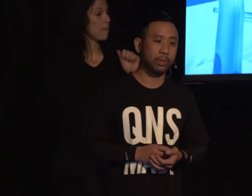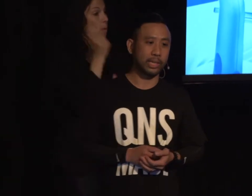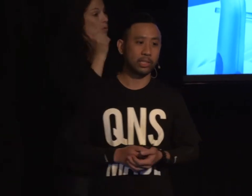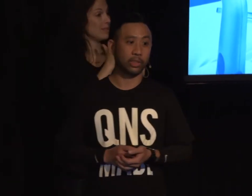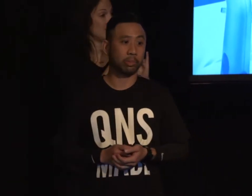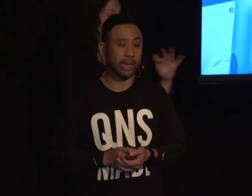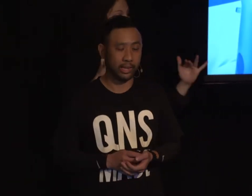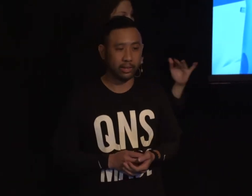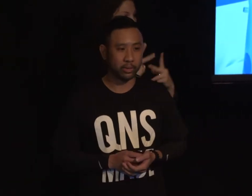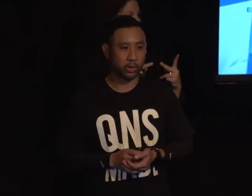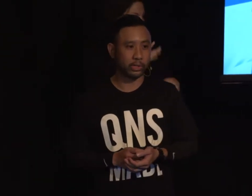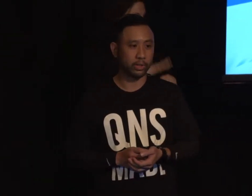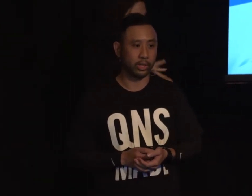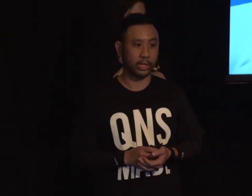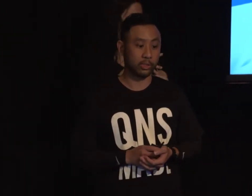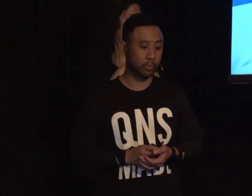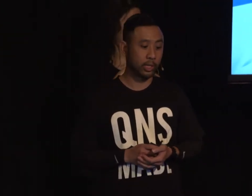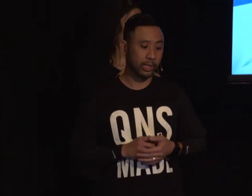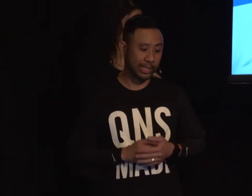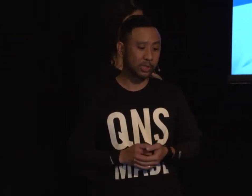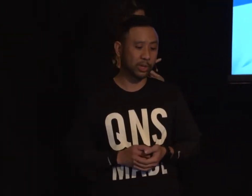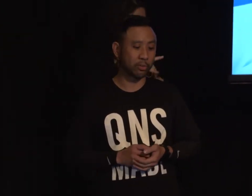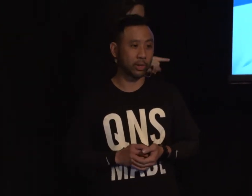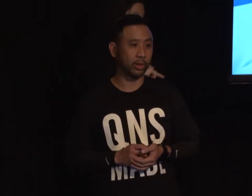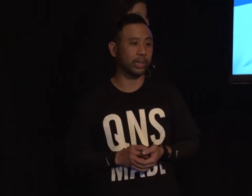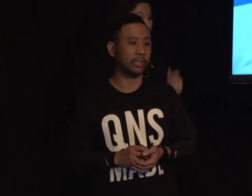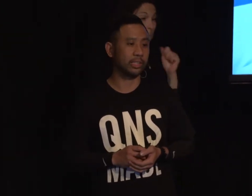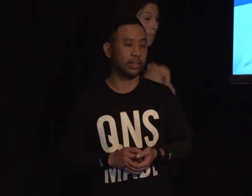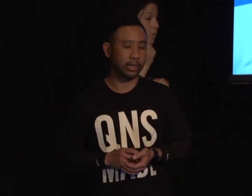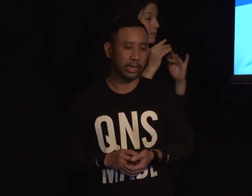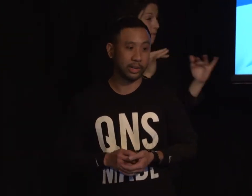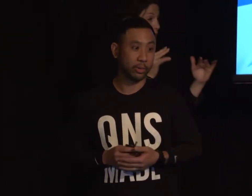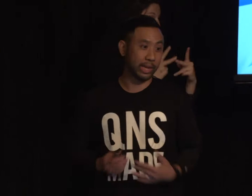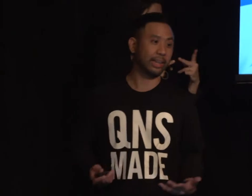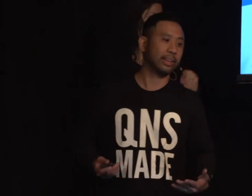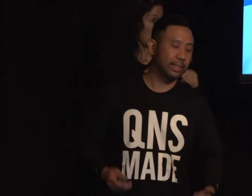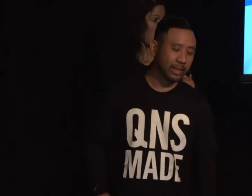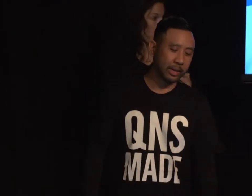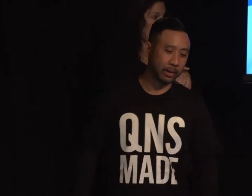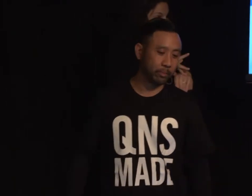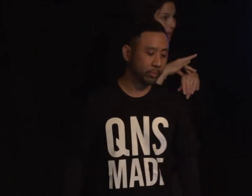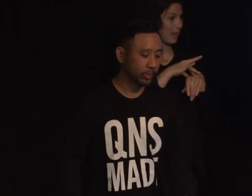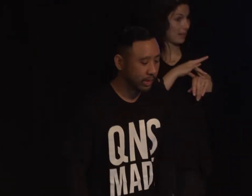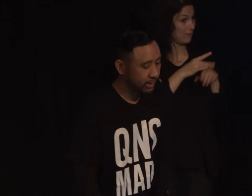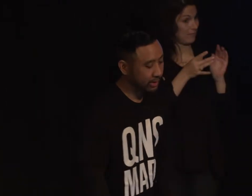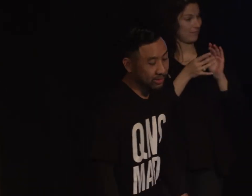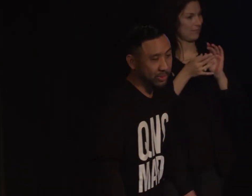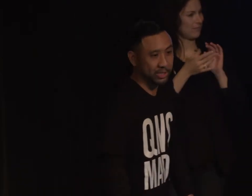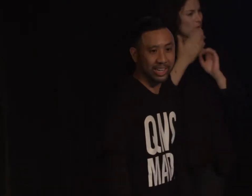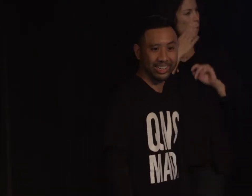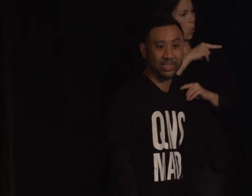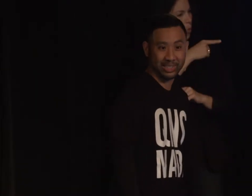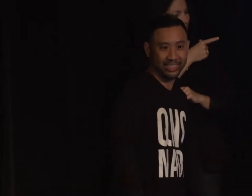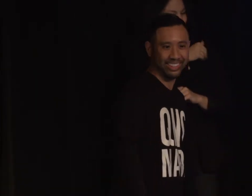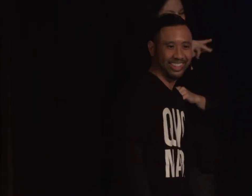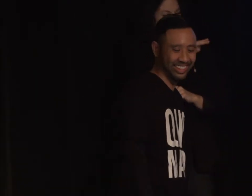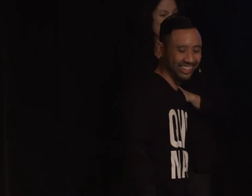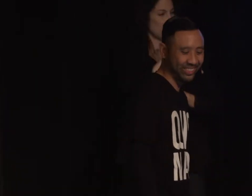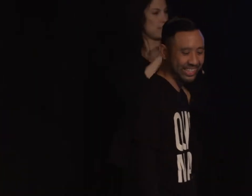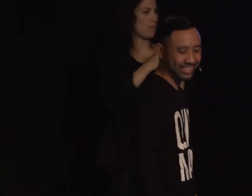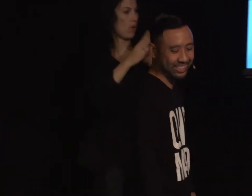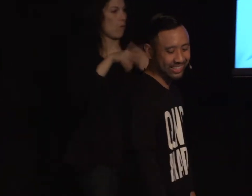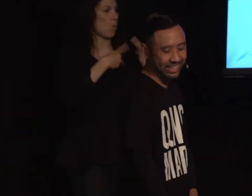place on the planet, according to the Guinness Book of World Records. I didn't know that, which is kind of interesting.